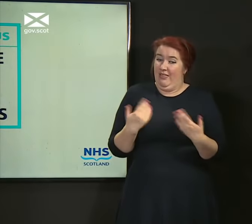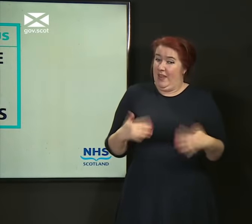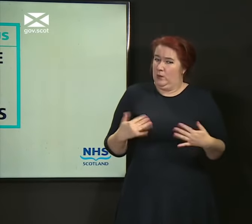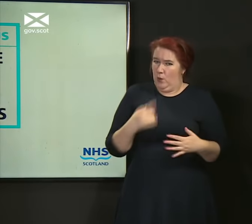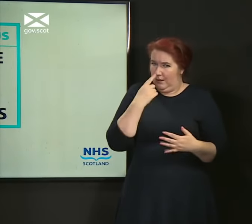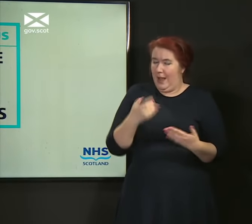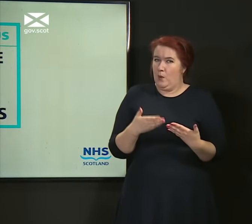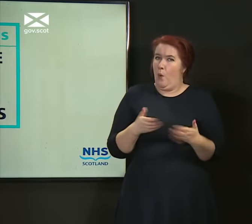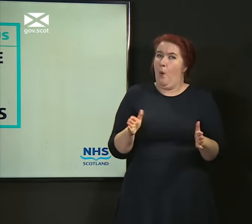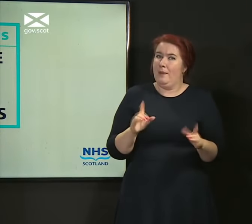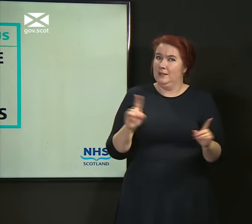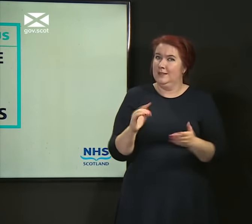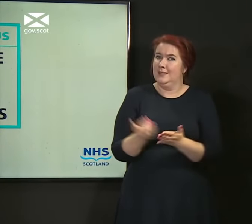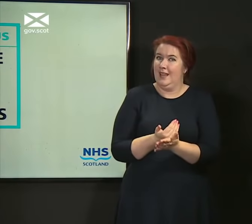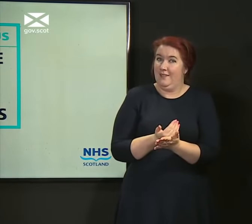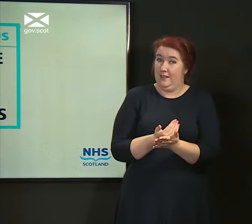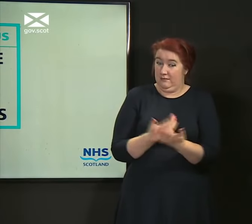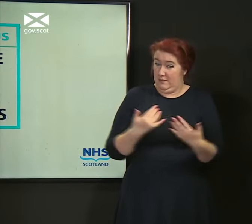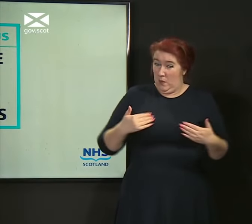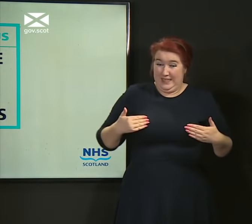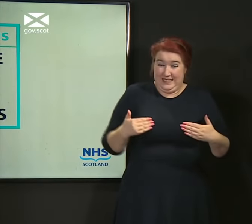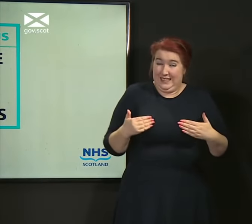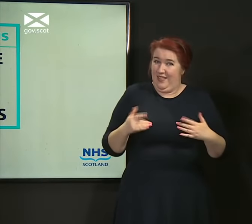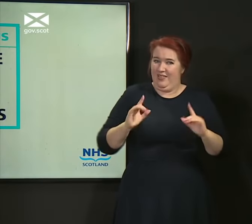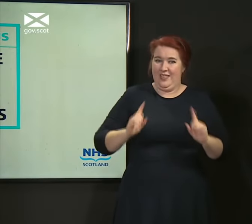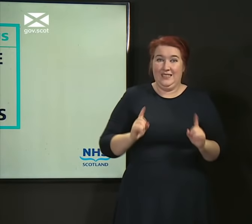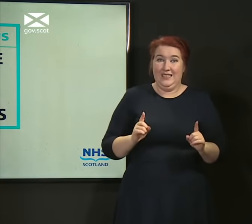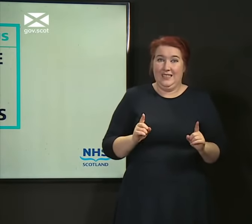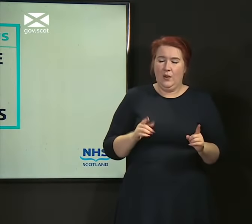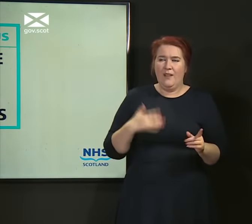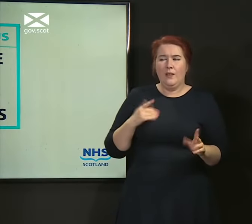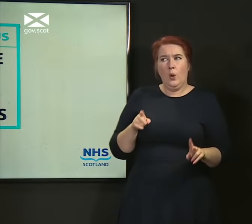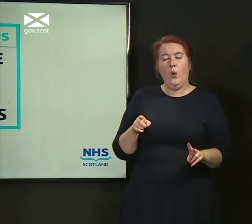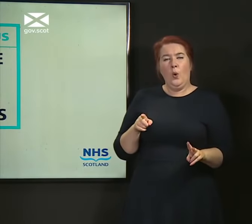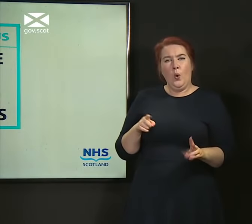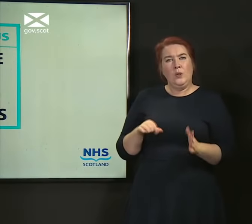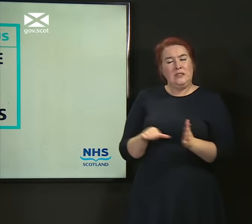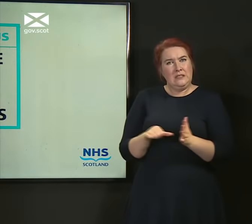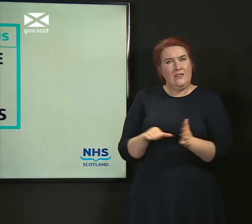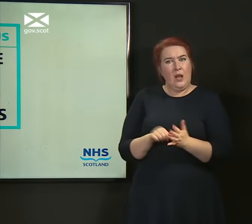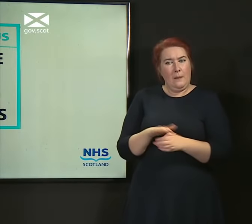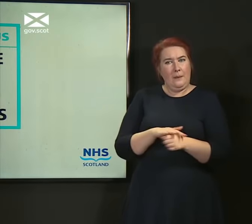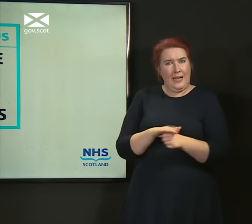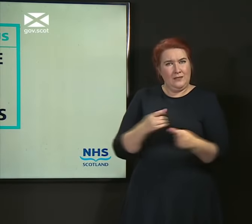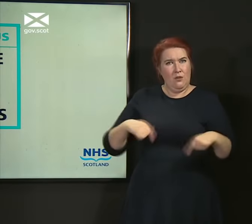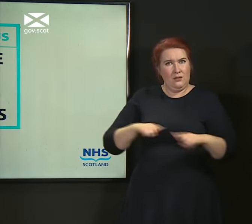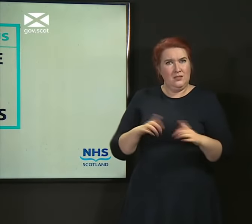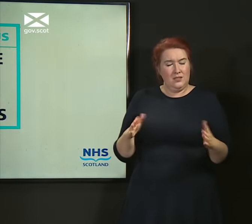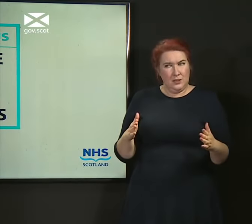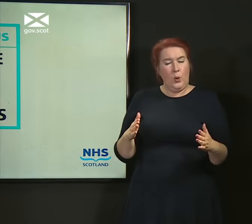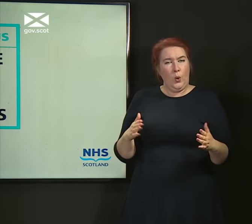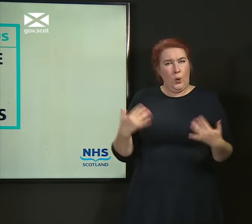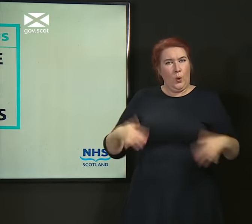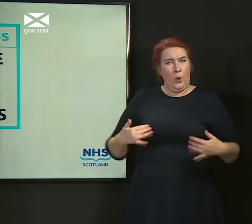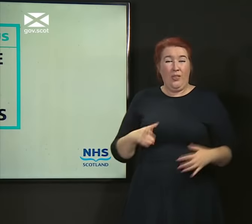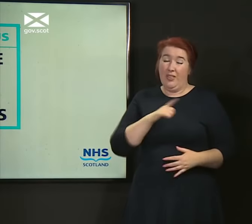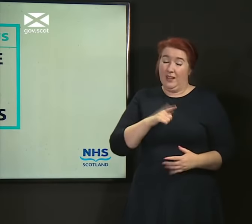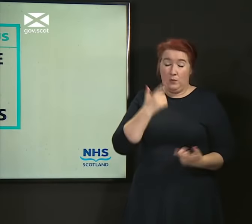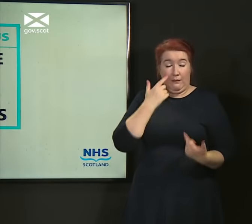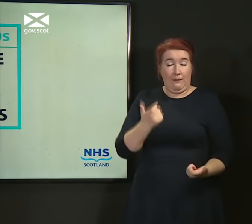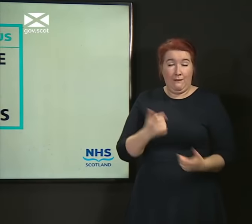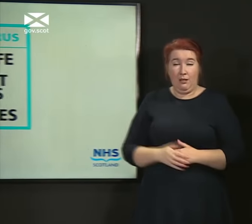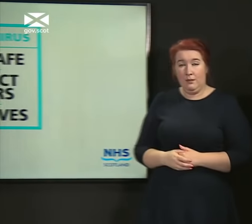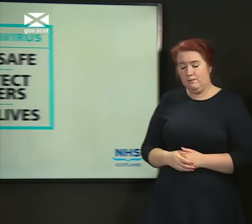At the edge of what they could open safely. That feels like a tricky place for us to be. So that's why we're so cautious.